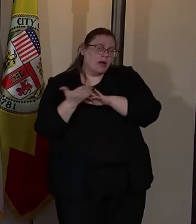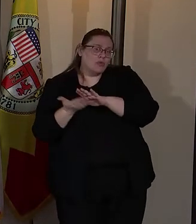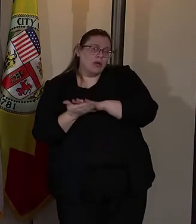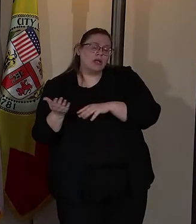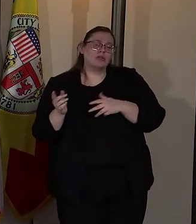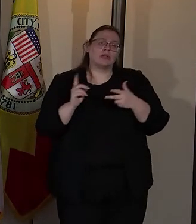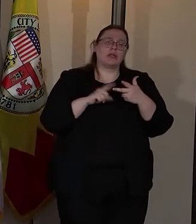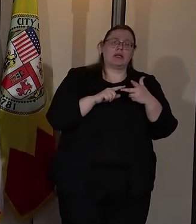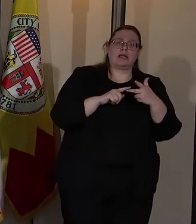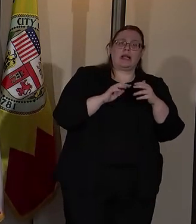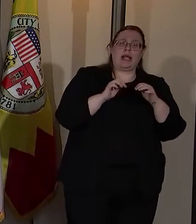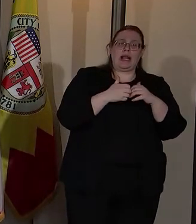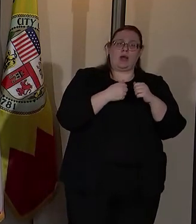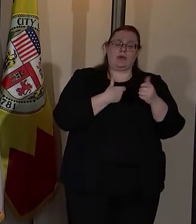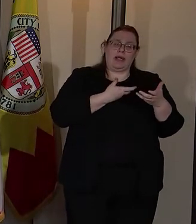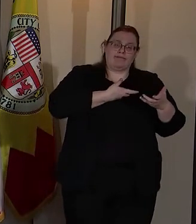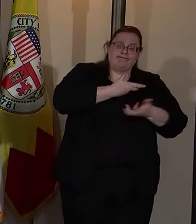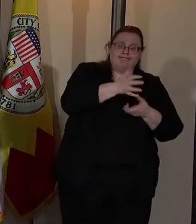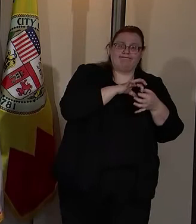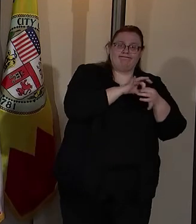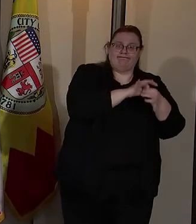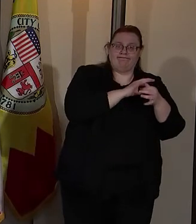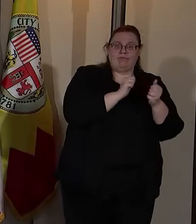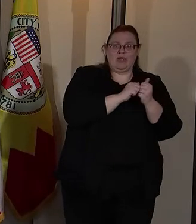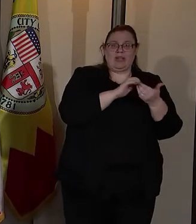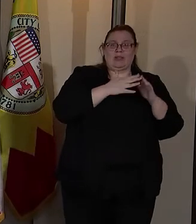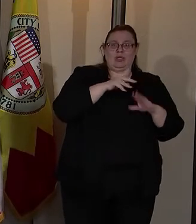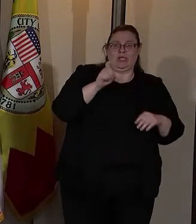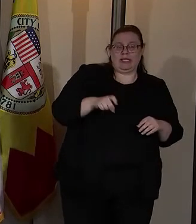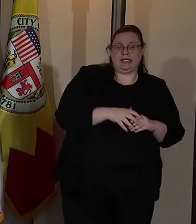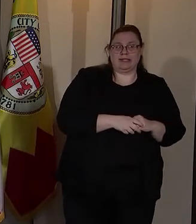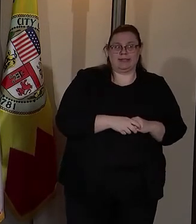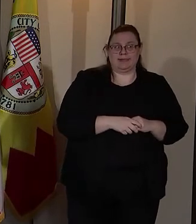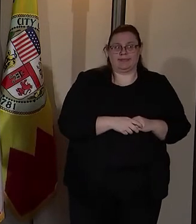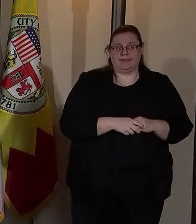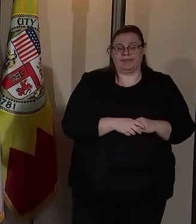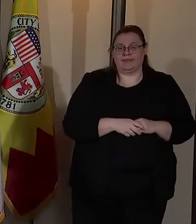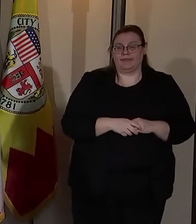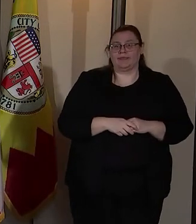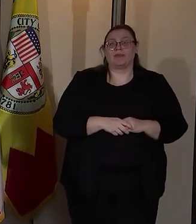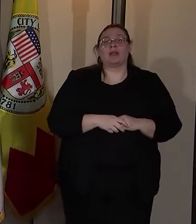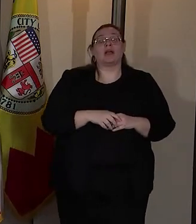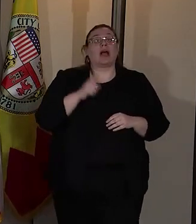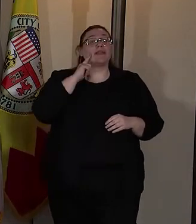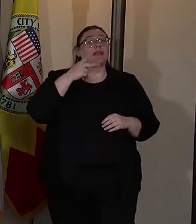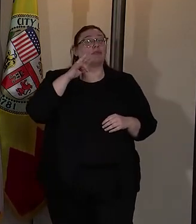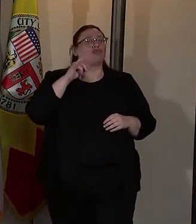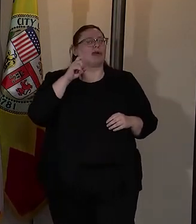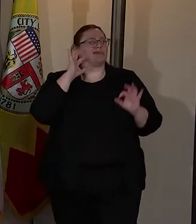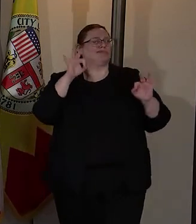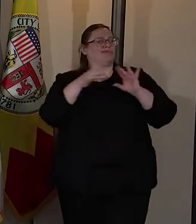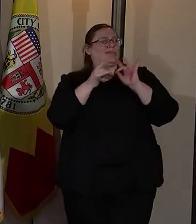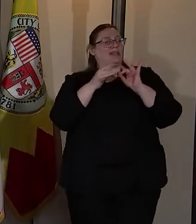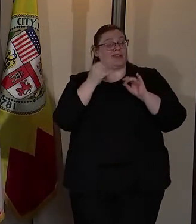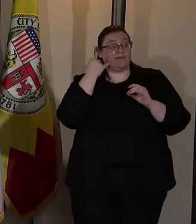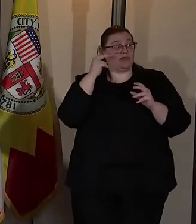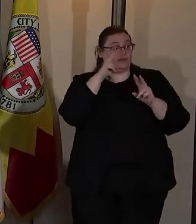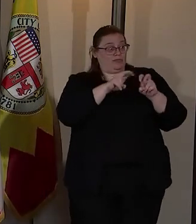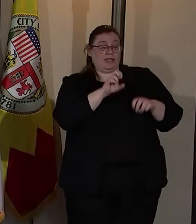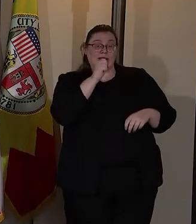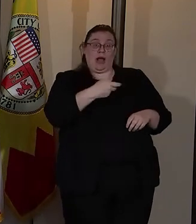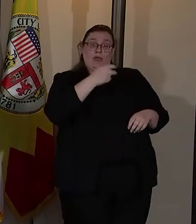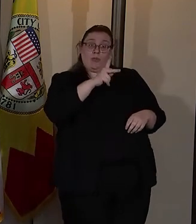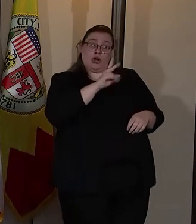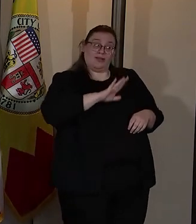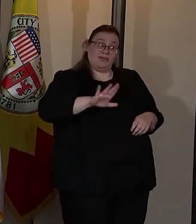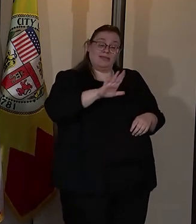and how it would remain responsive to the community needs. Councilman Price, I think, said it best when we look at South Park, a series of